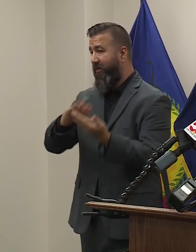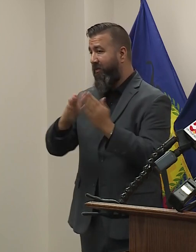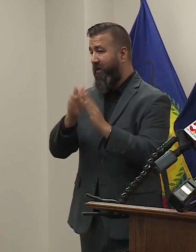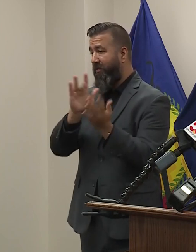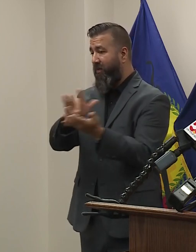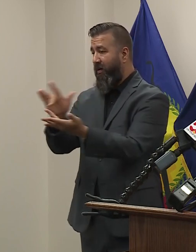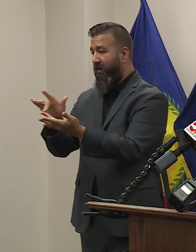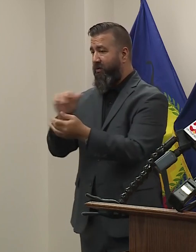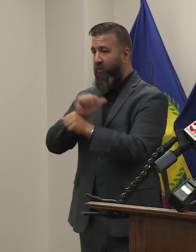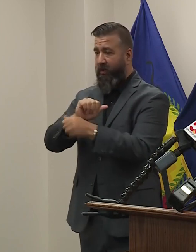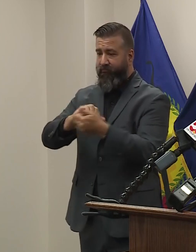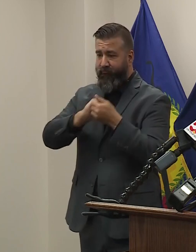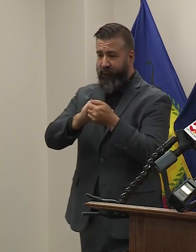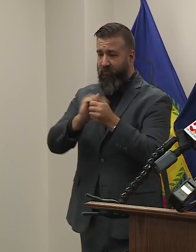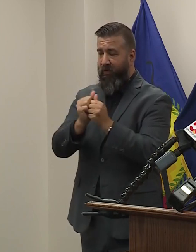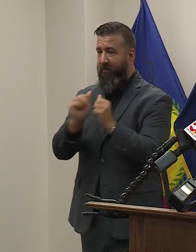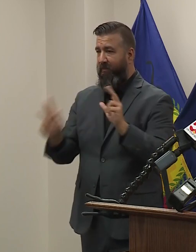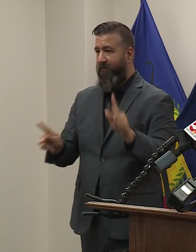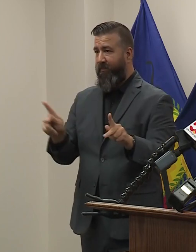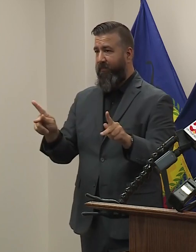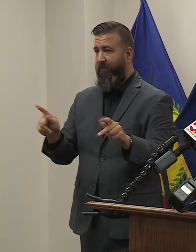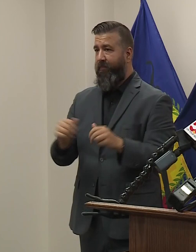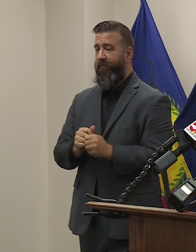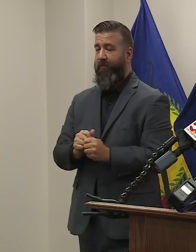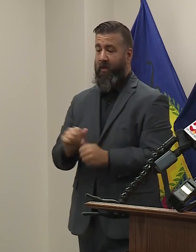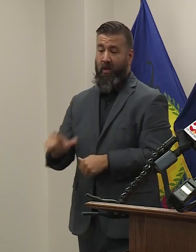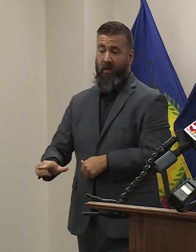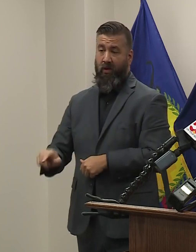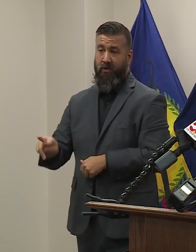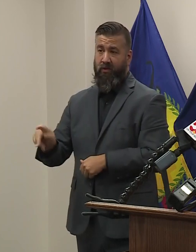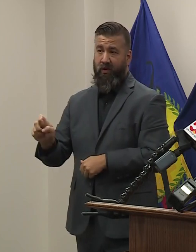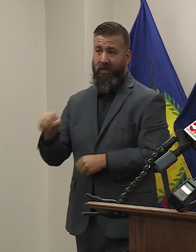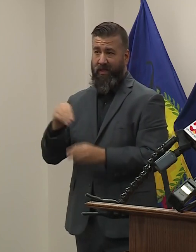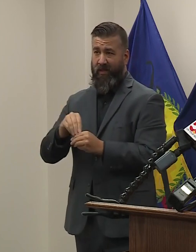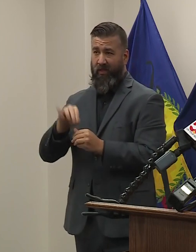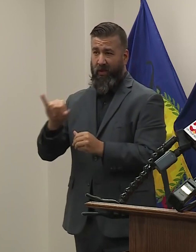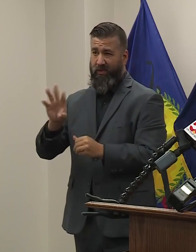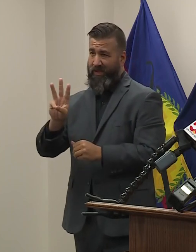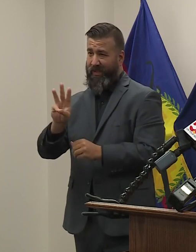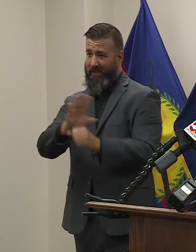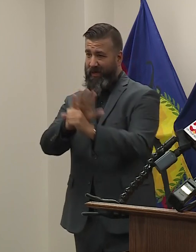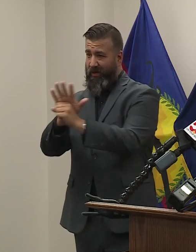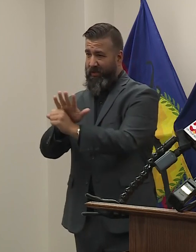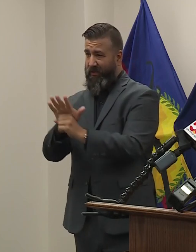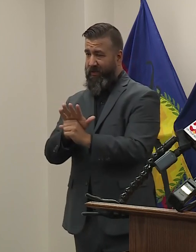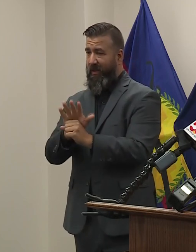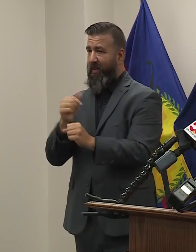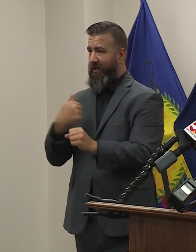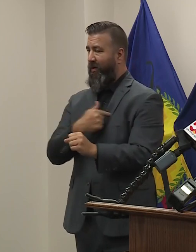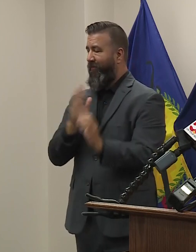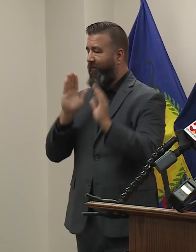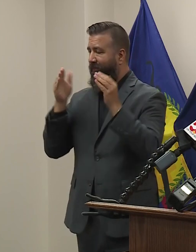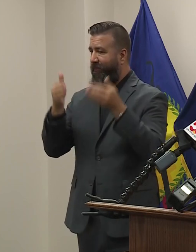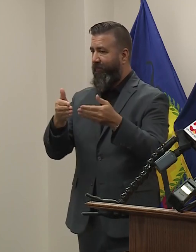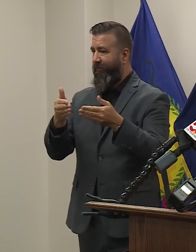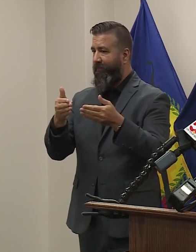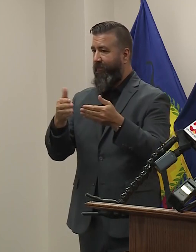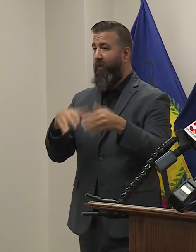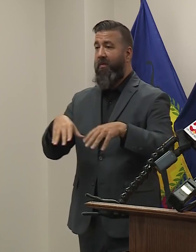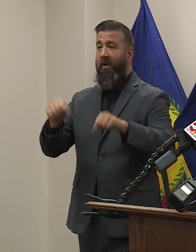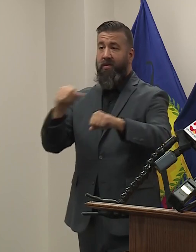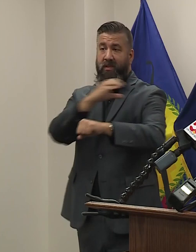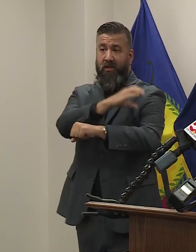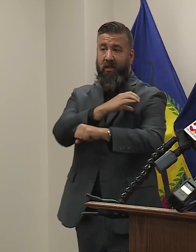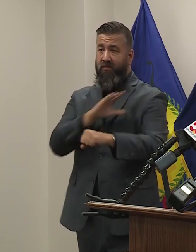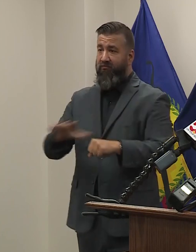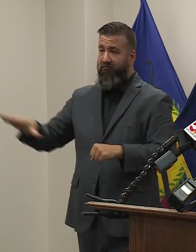to them about these opportunities. The lowest rates of vaccination are in those areas, and that's where our focus is. We've been hosting neighborhood clinics